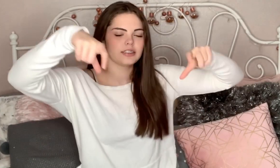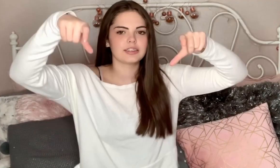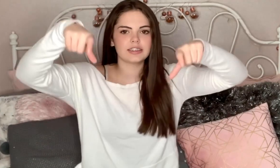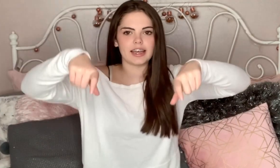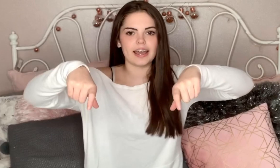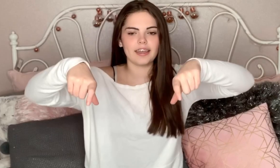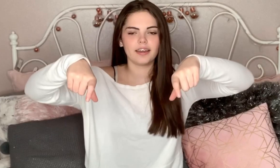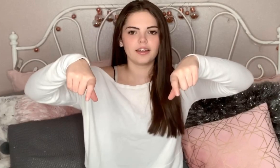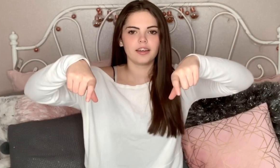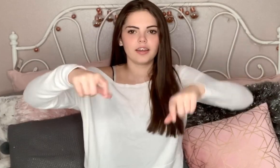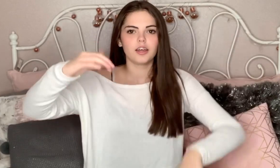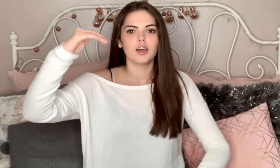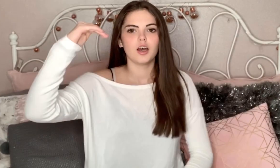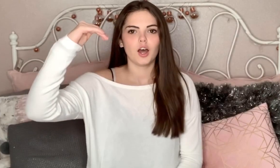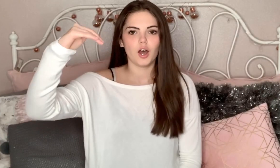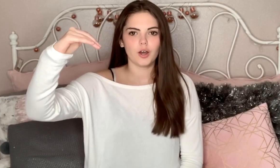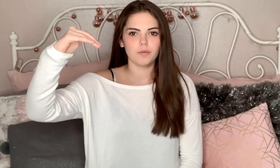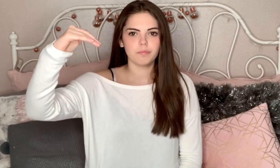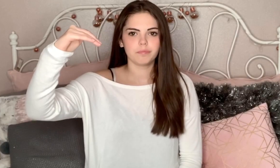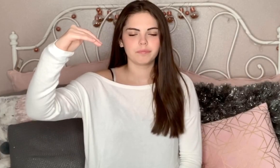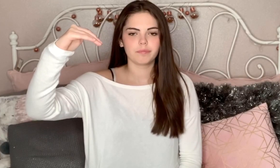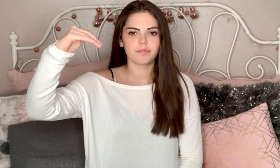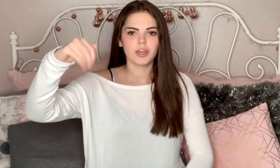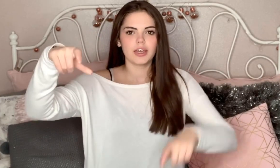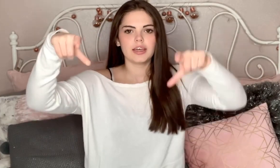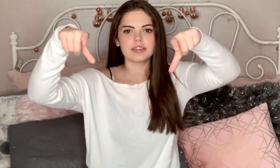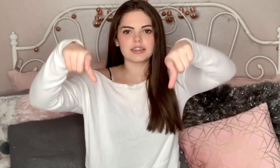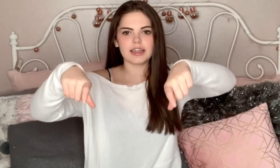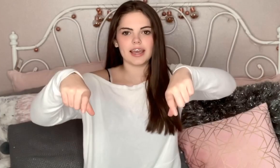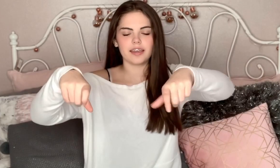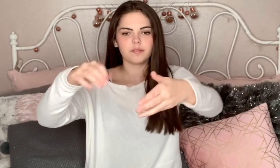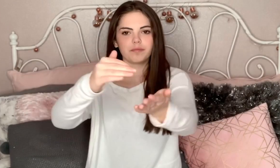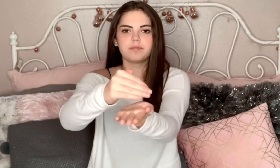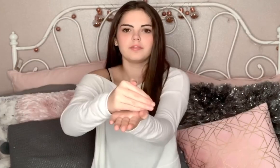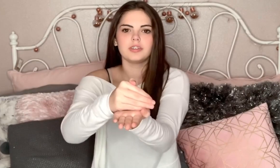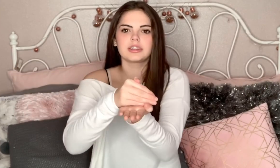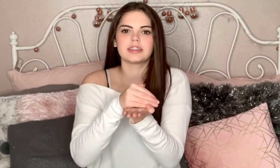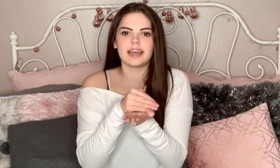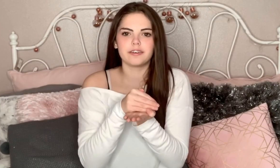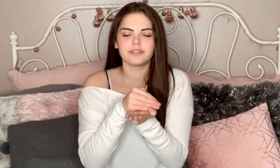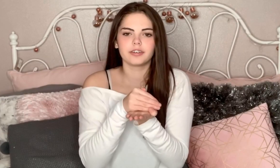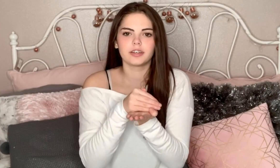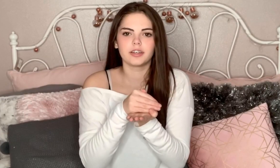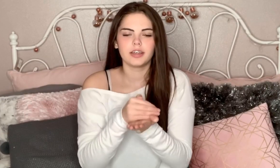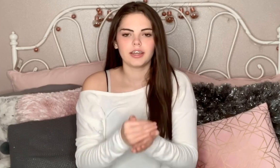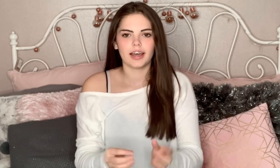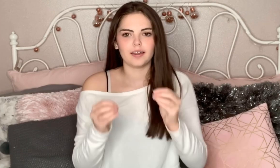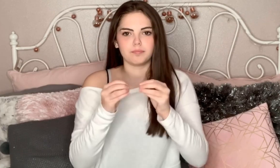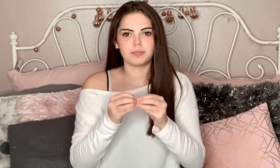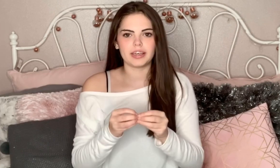stay home, stay safe and be